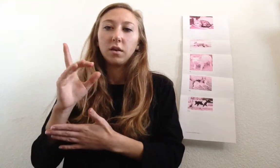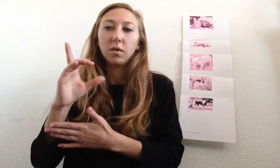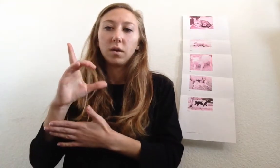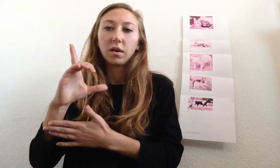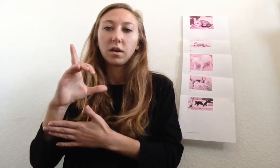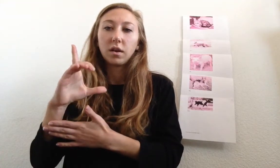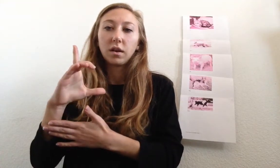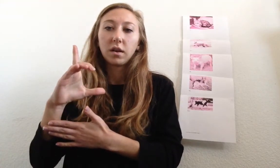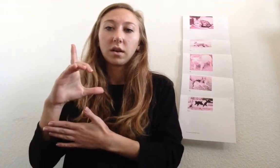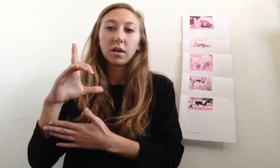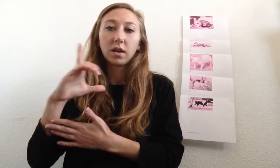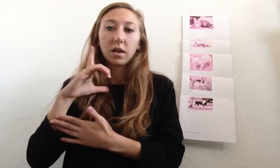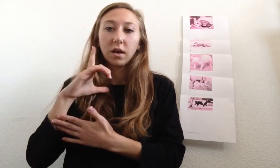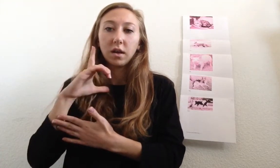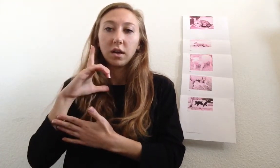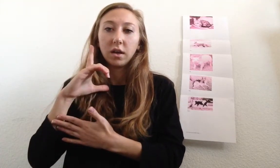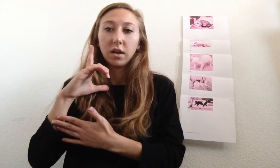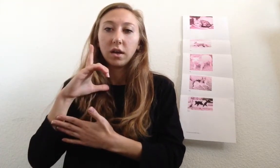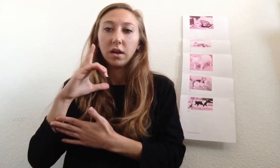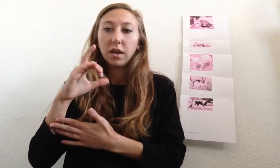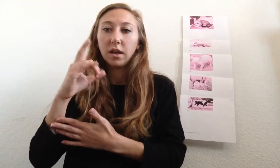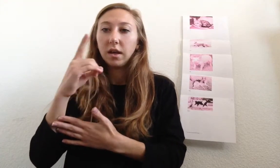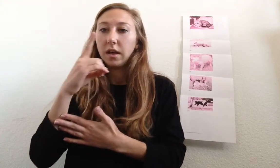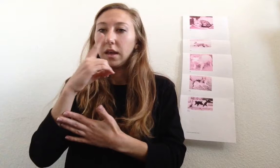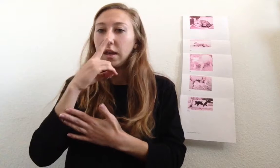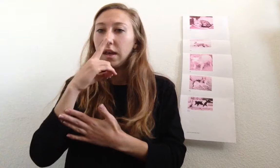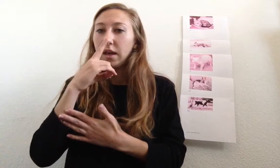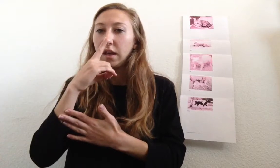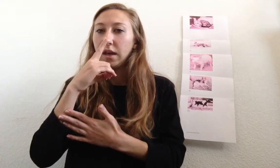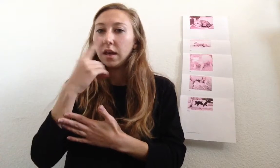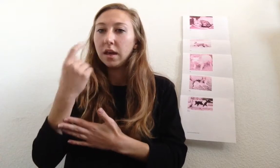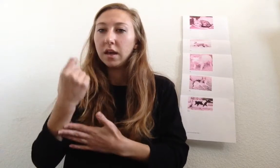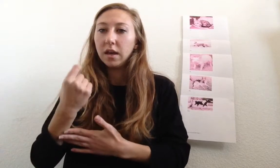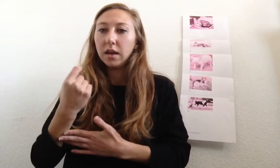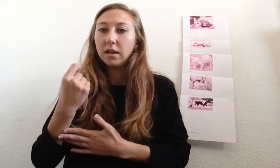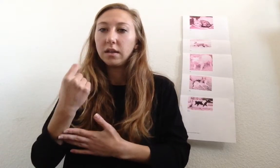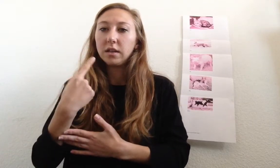So, k, ih, t.